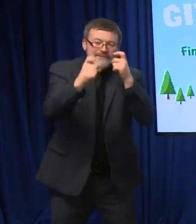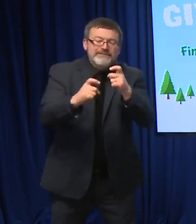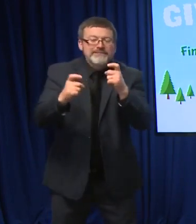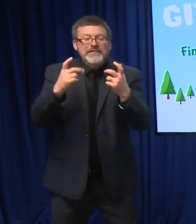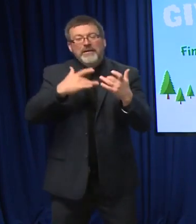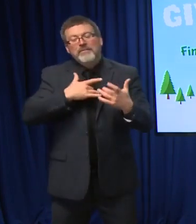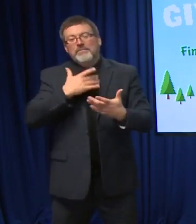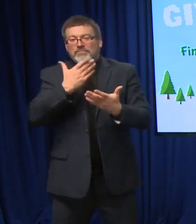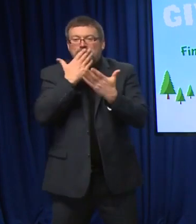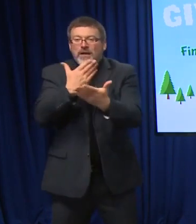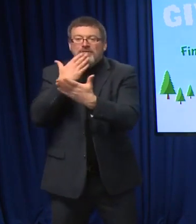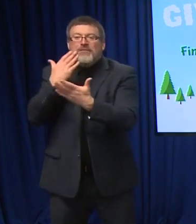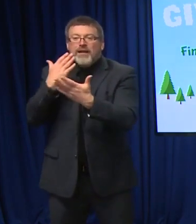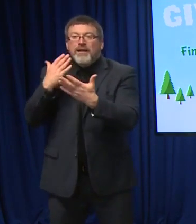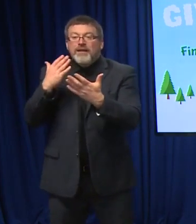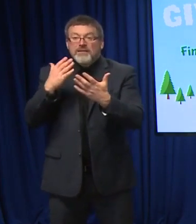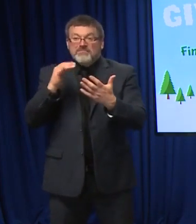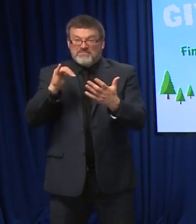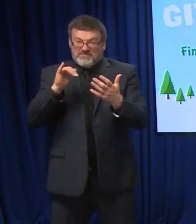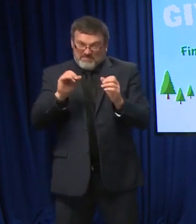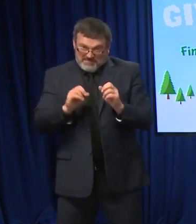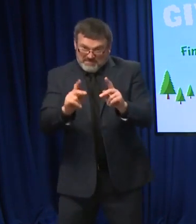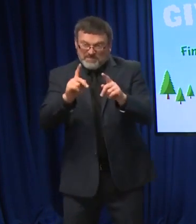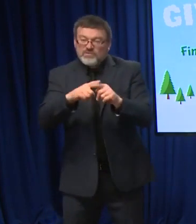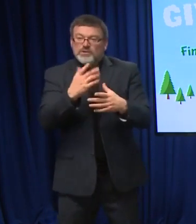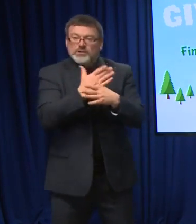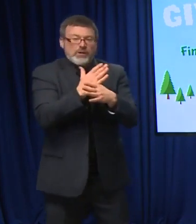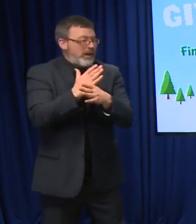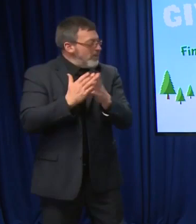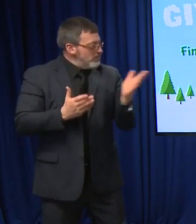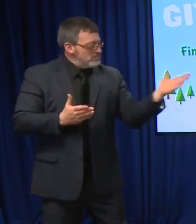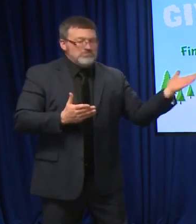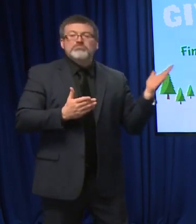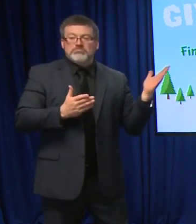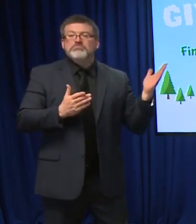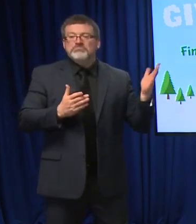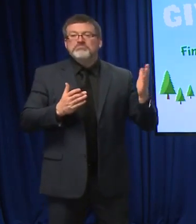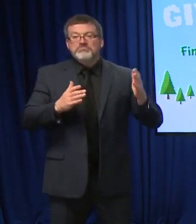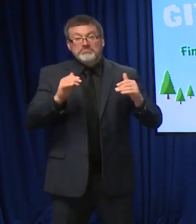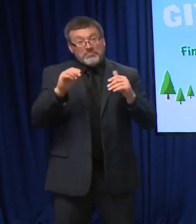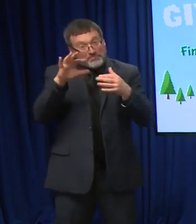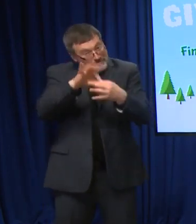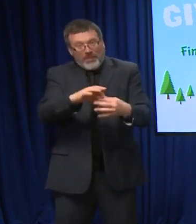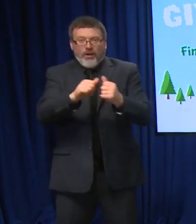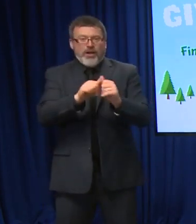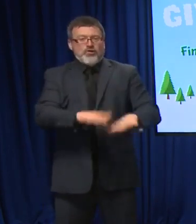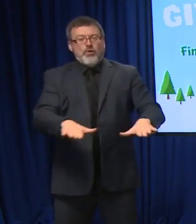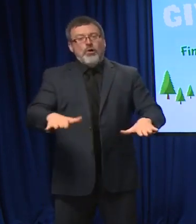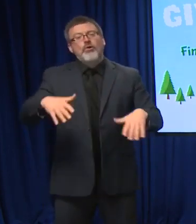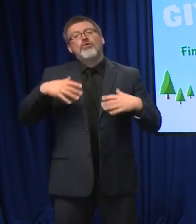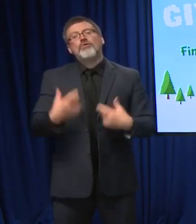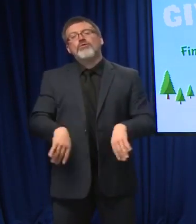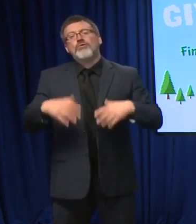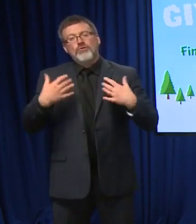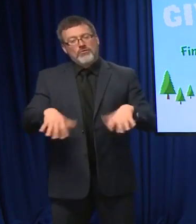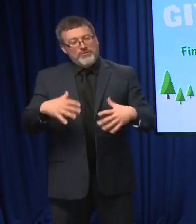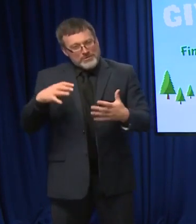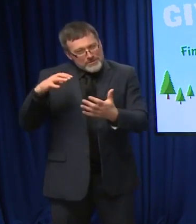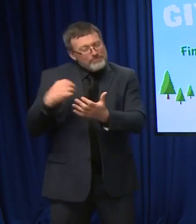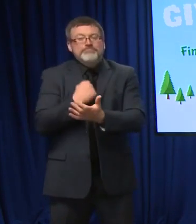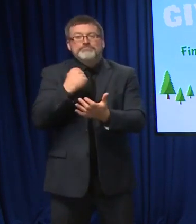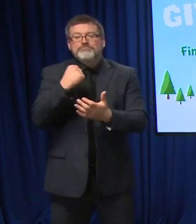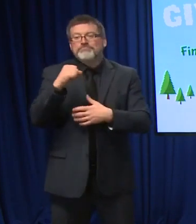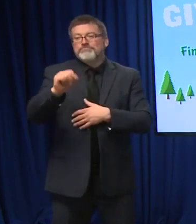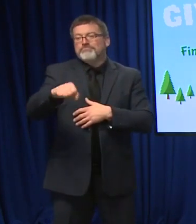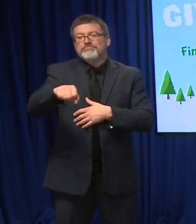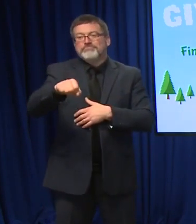opportunity we have to share those blessings with others and share that opportunity, especially with kids as we enter the holiday season. Our